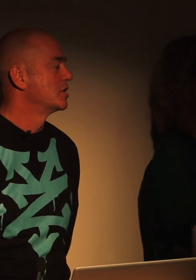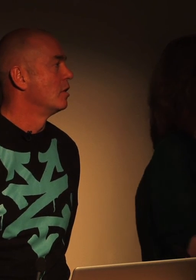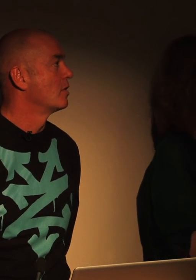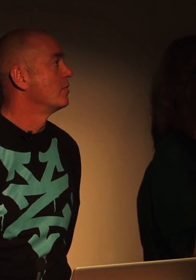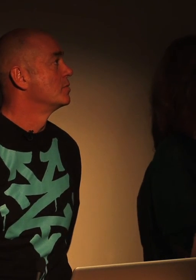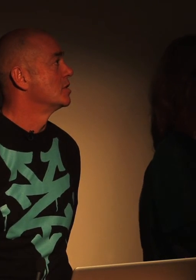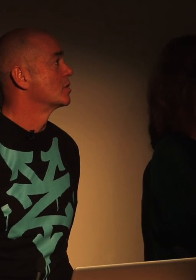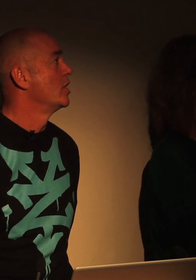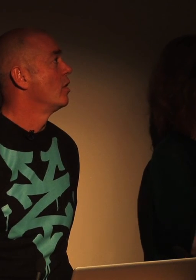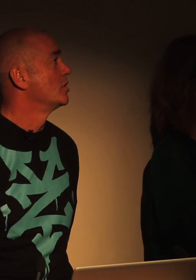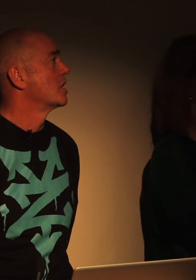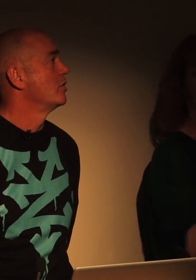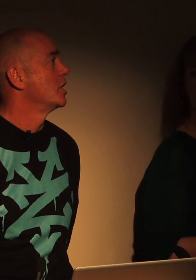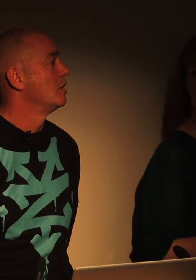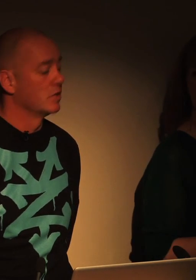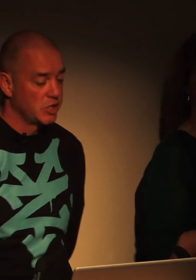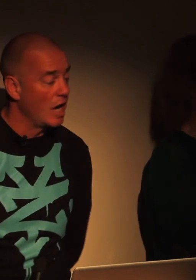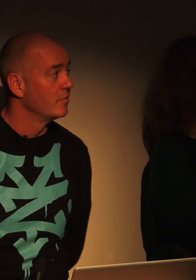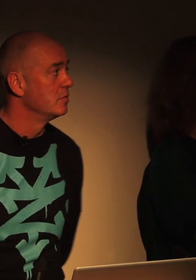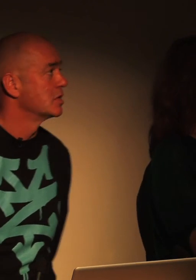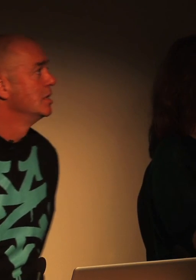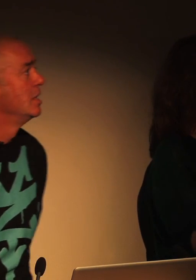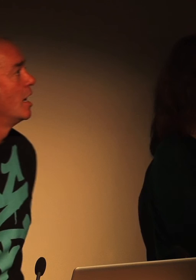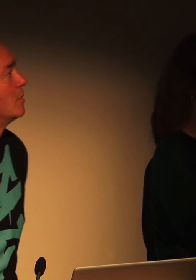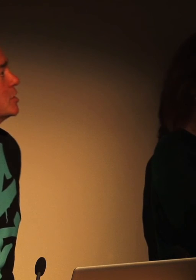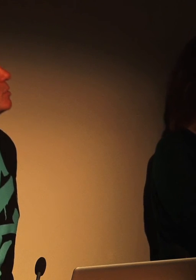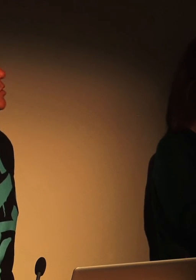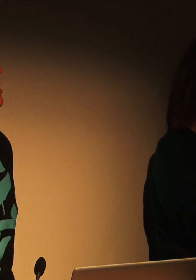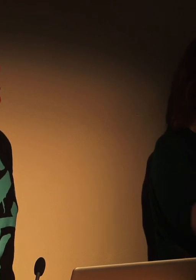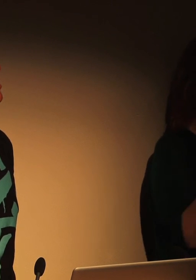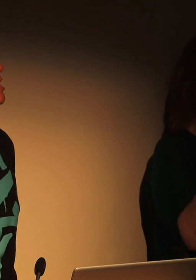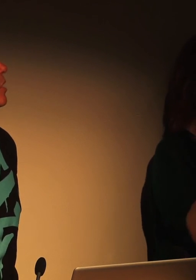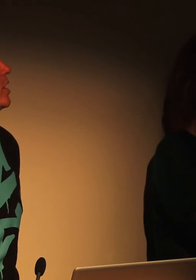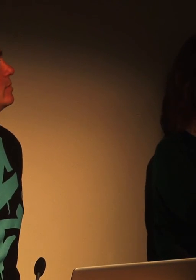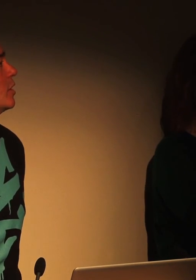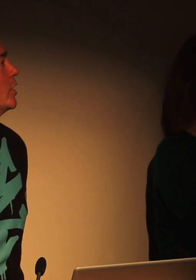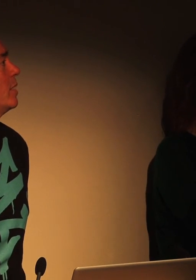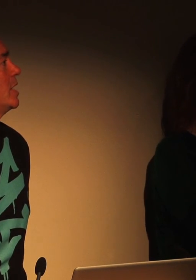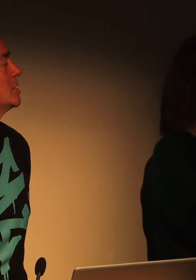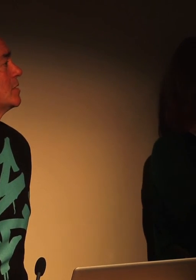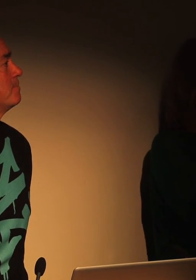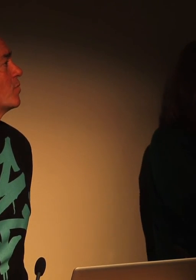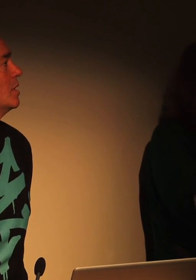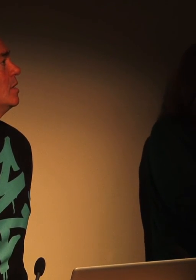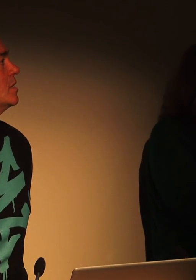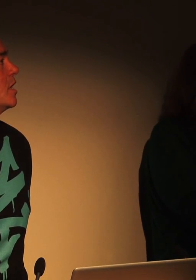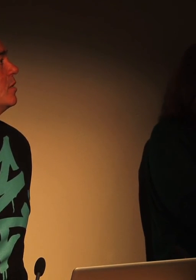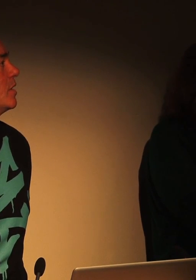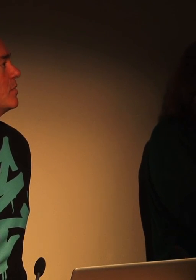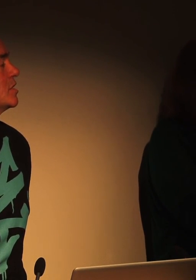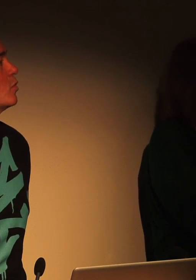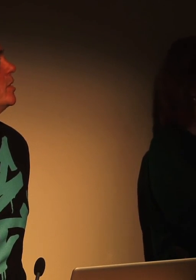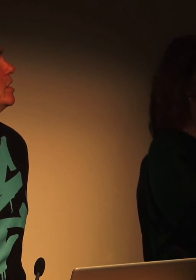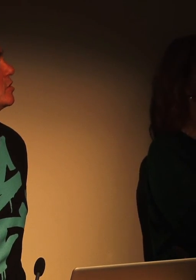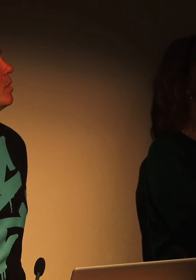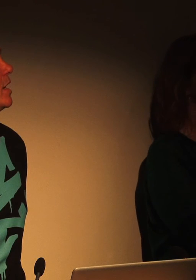There's still a lot of the films that screen on Discovery Channel. A lot of the shark films still screen on Shark Week on a regular basis. So